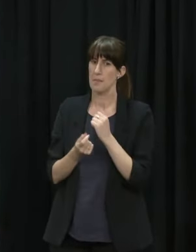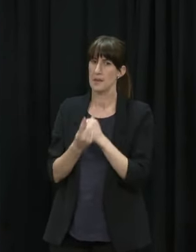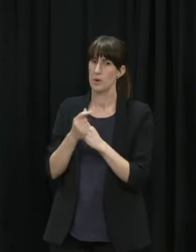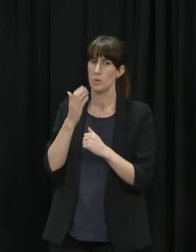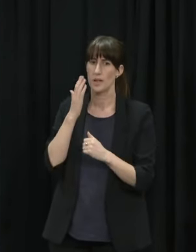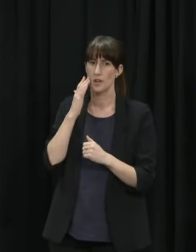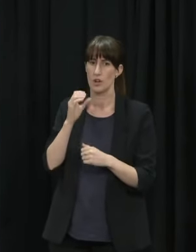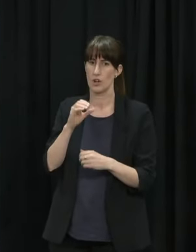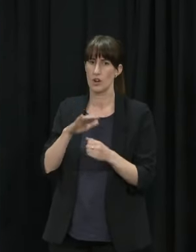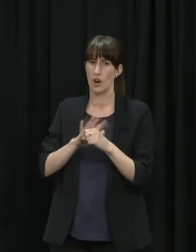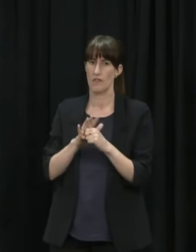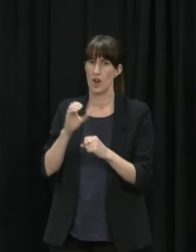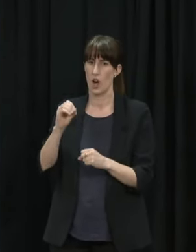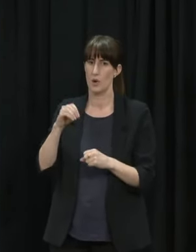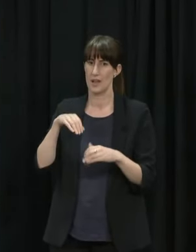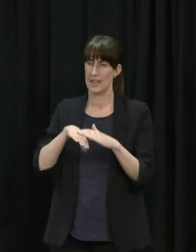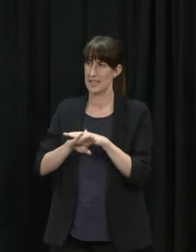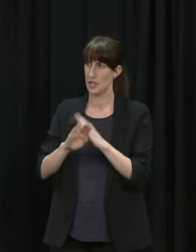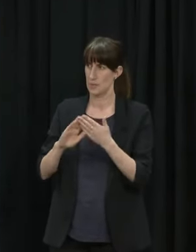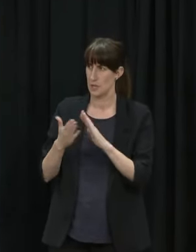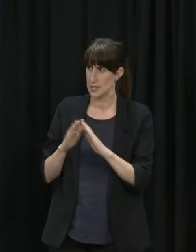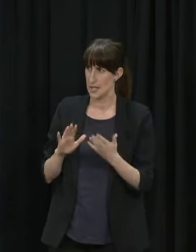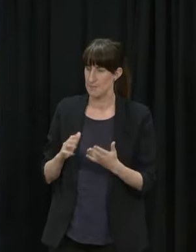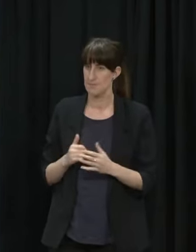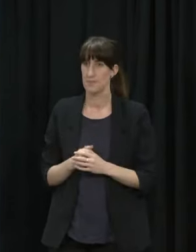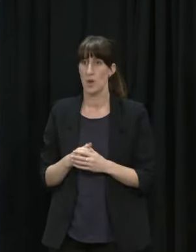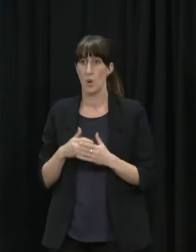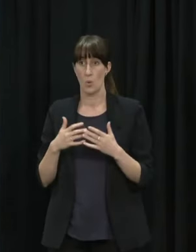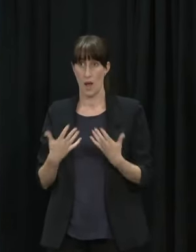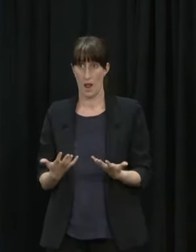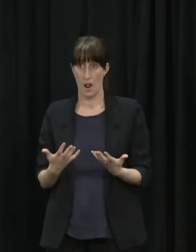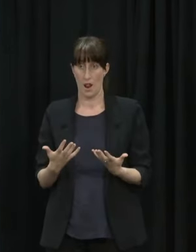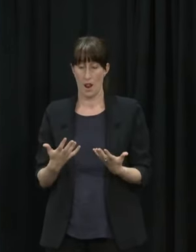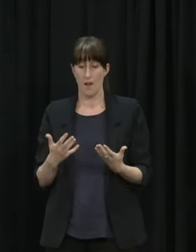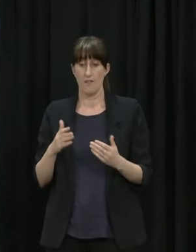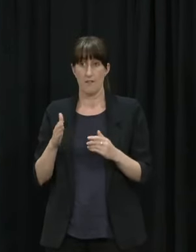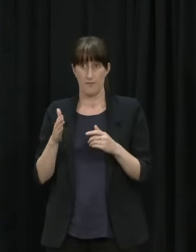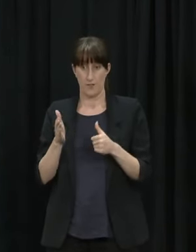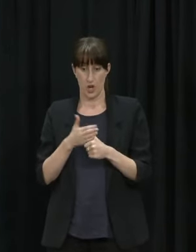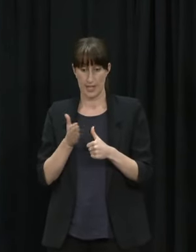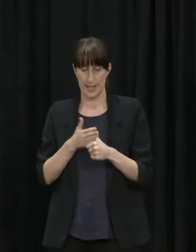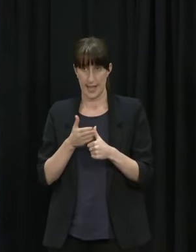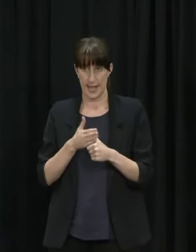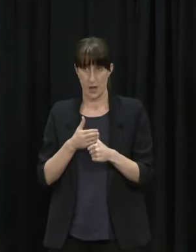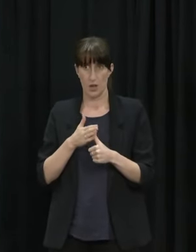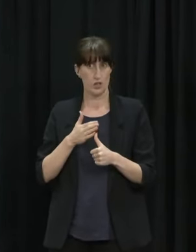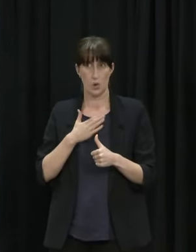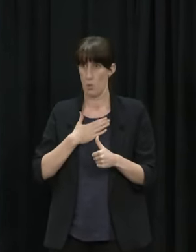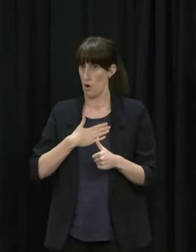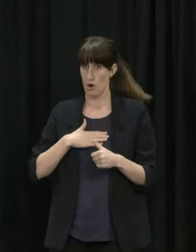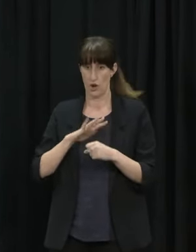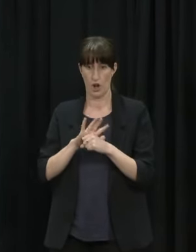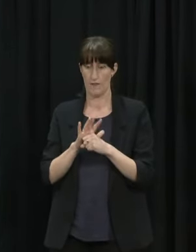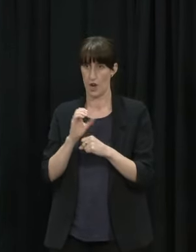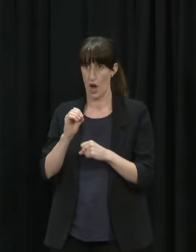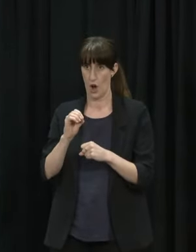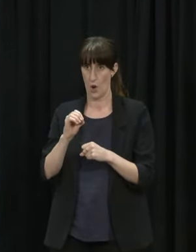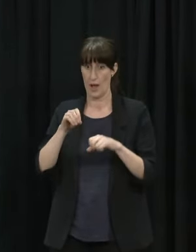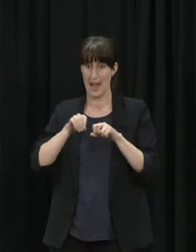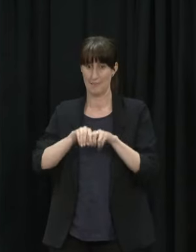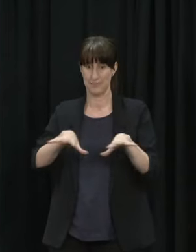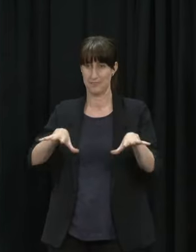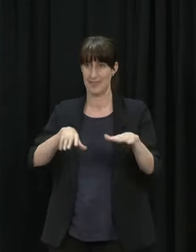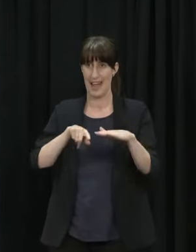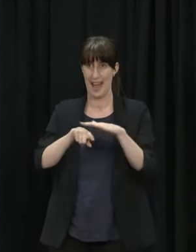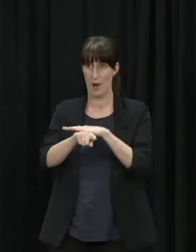our primary focus our first focus is to try and delay that for as long as we possibly can so that we can get